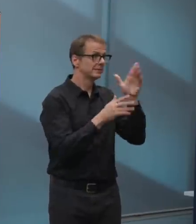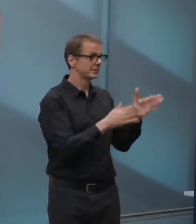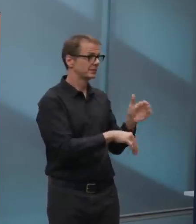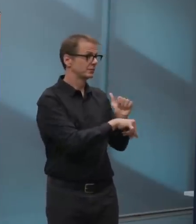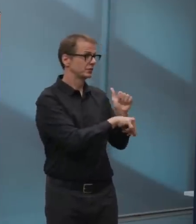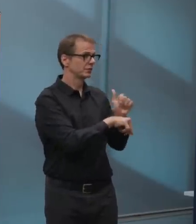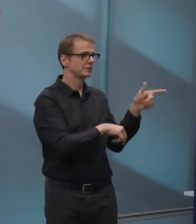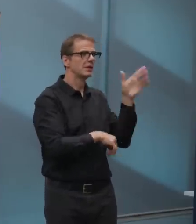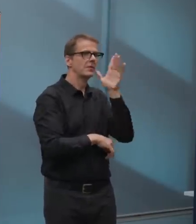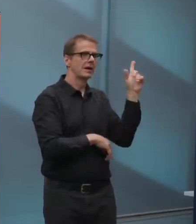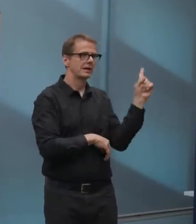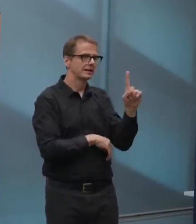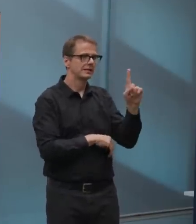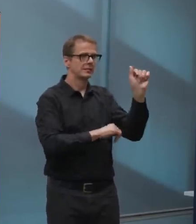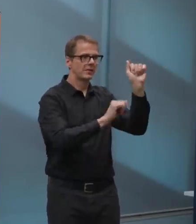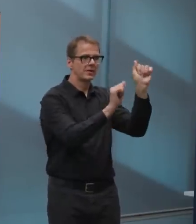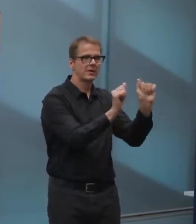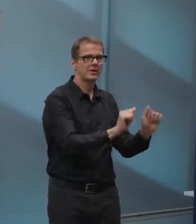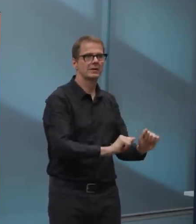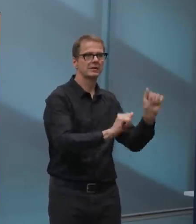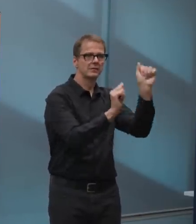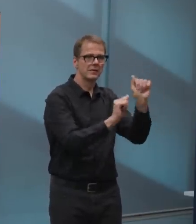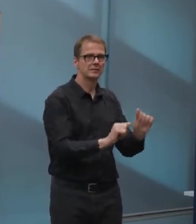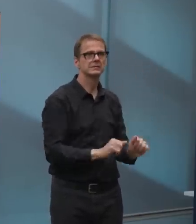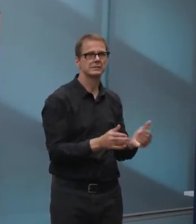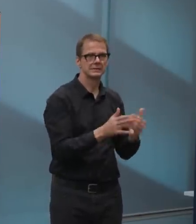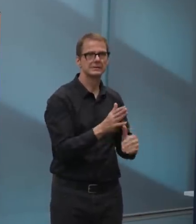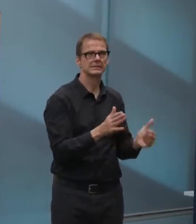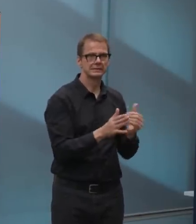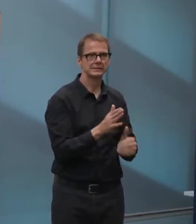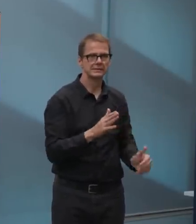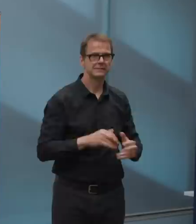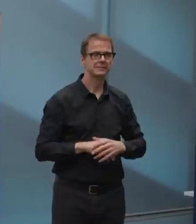measures to keep the public, uh, safe. Um,